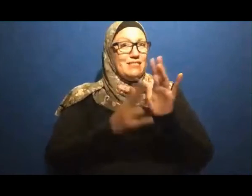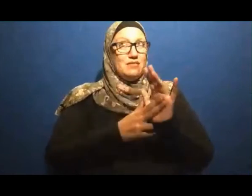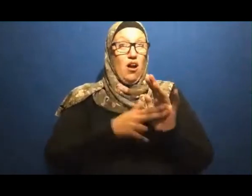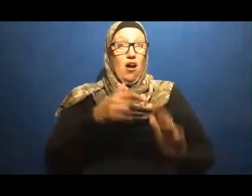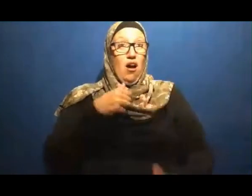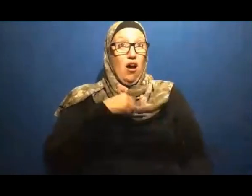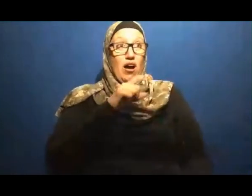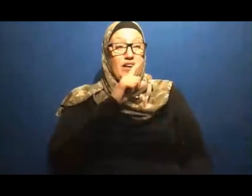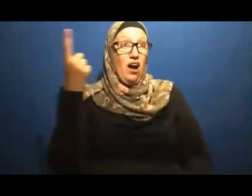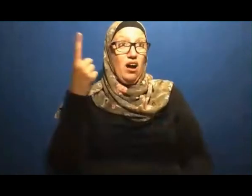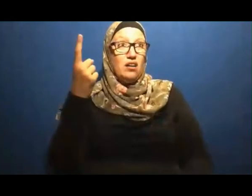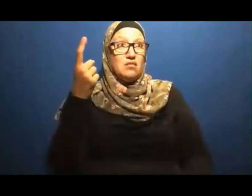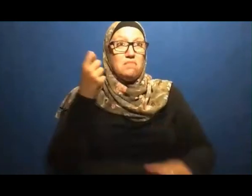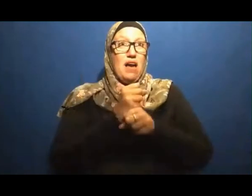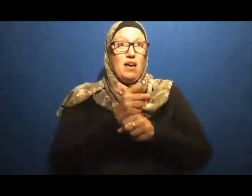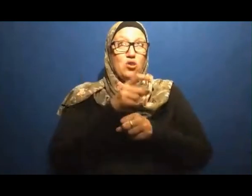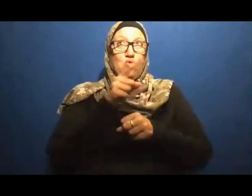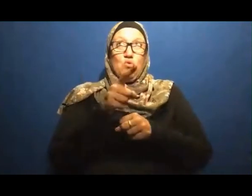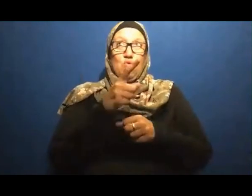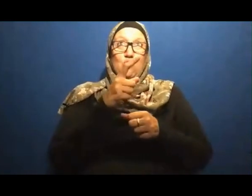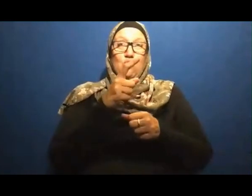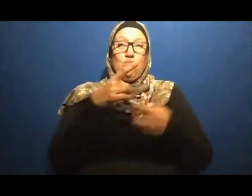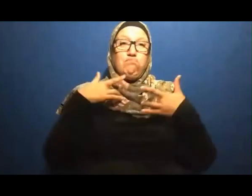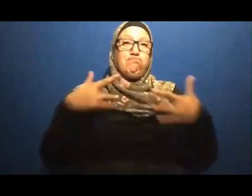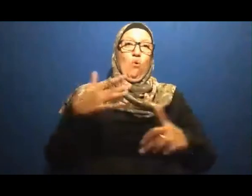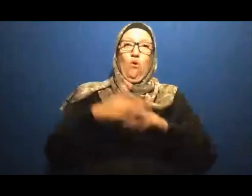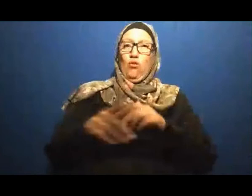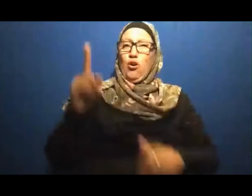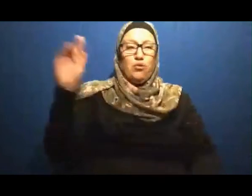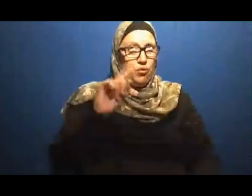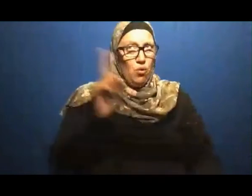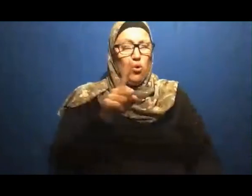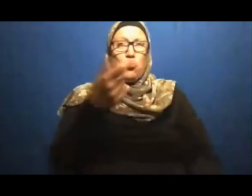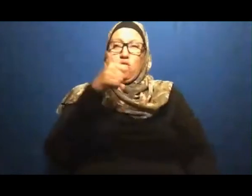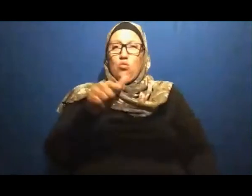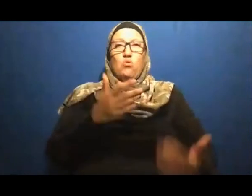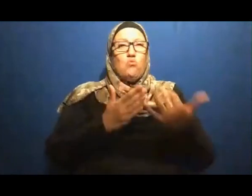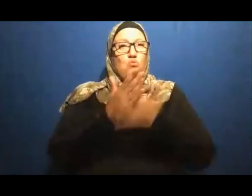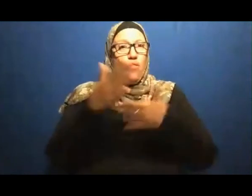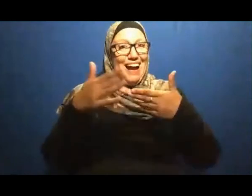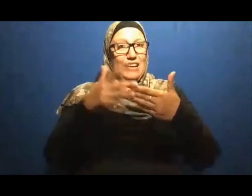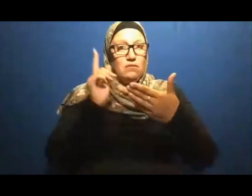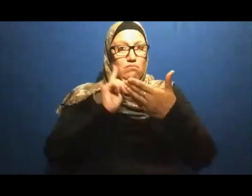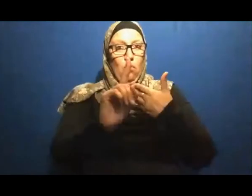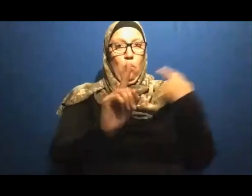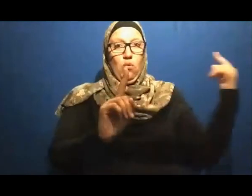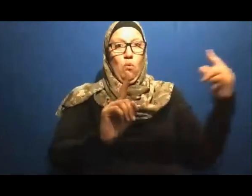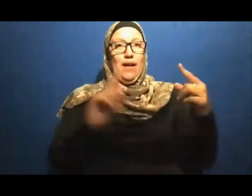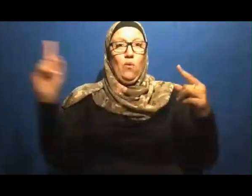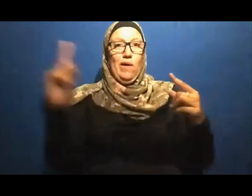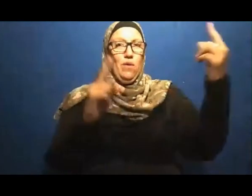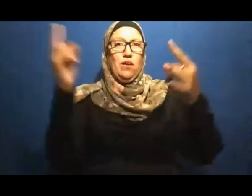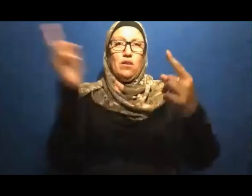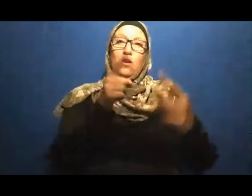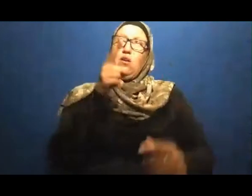Using The Means You Don't Need God Because This Means Being Effective Or Ineffective Are In The Hand Of God